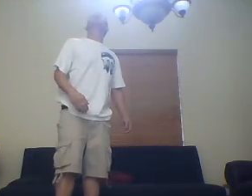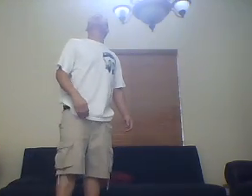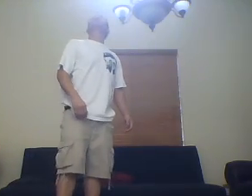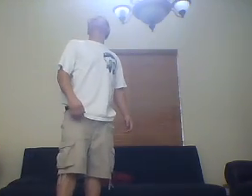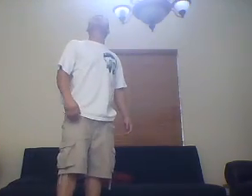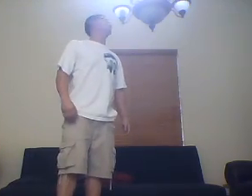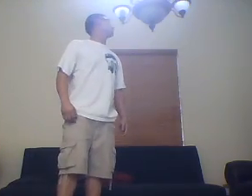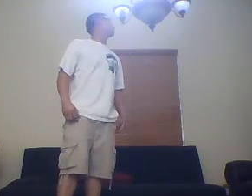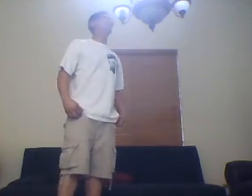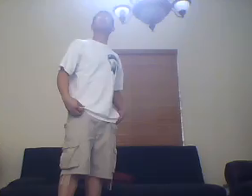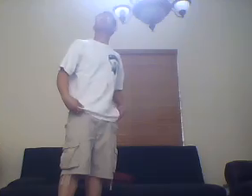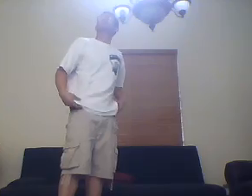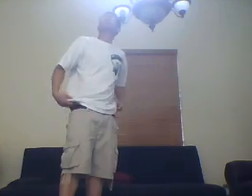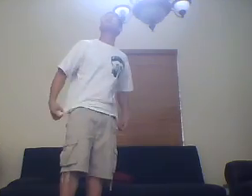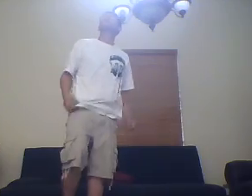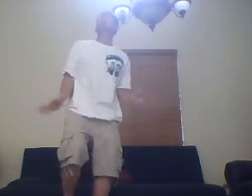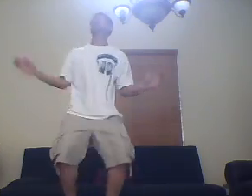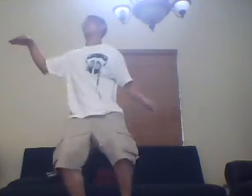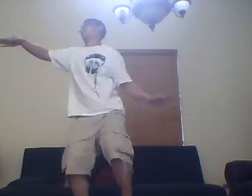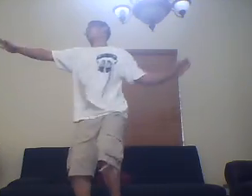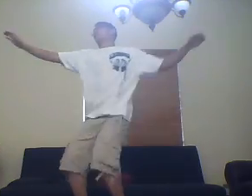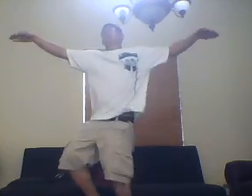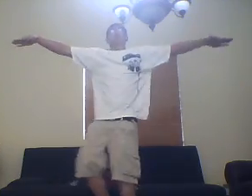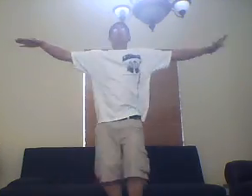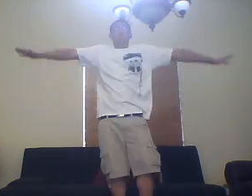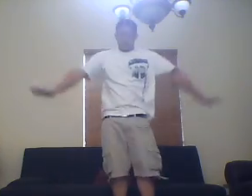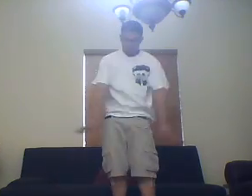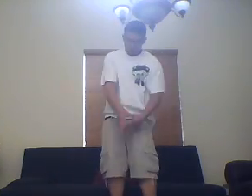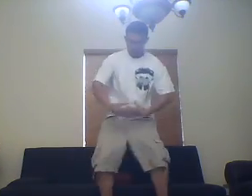Mmm... We got said, mmm...